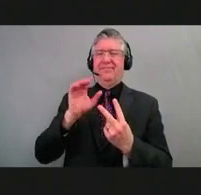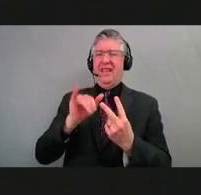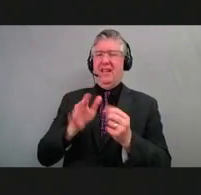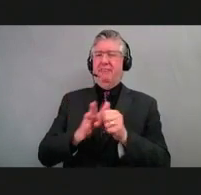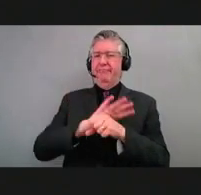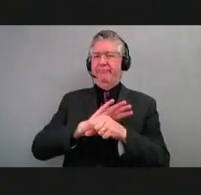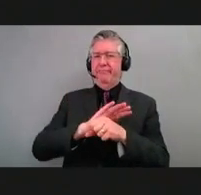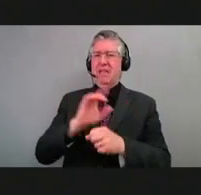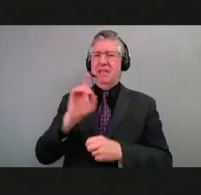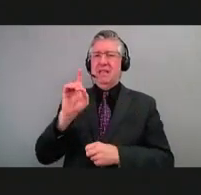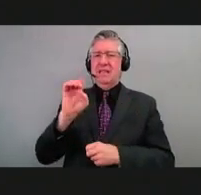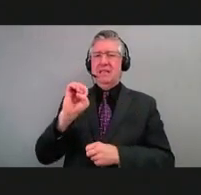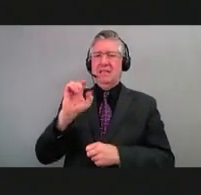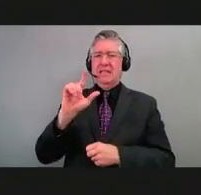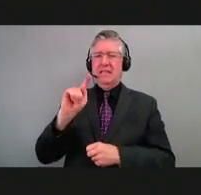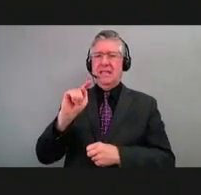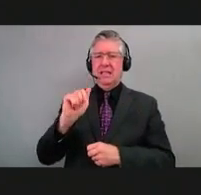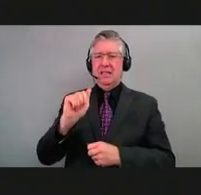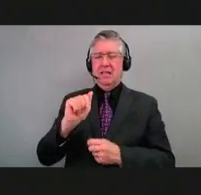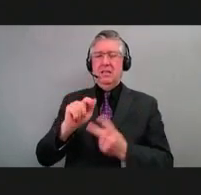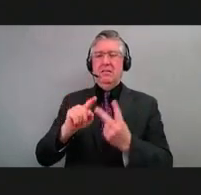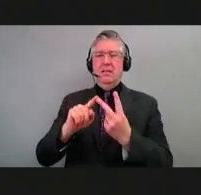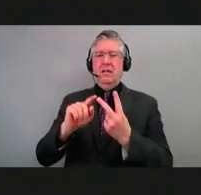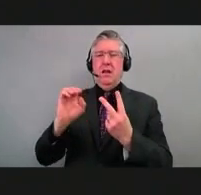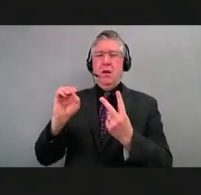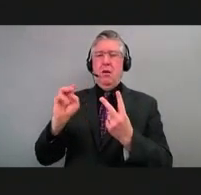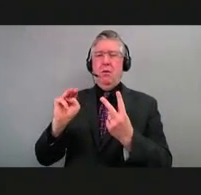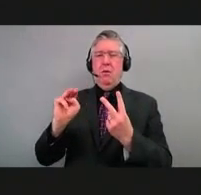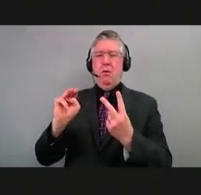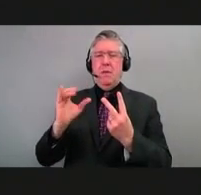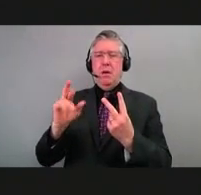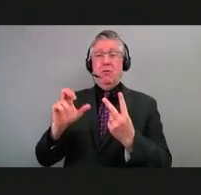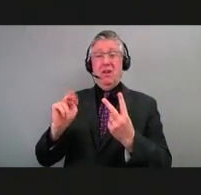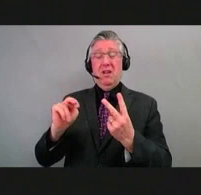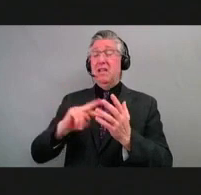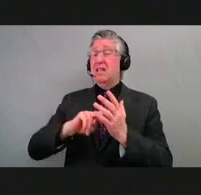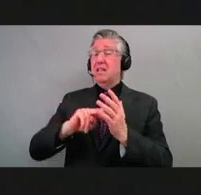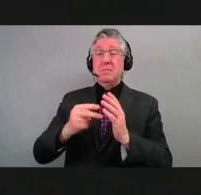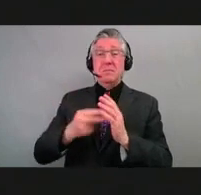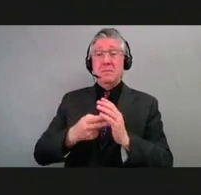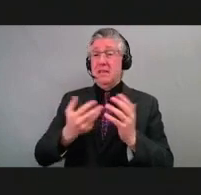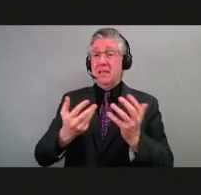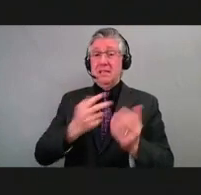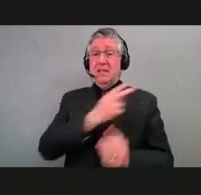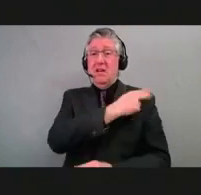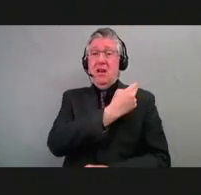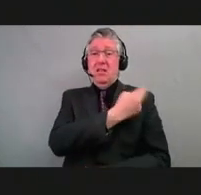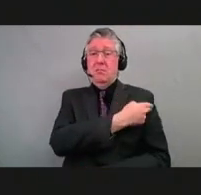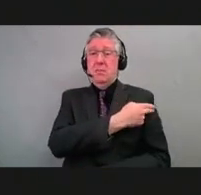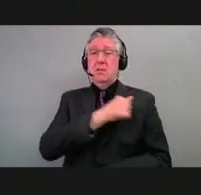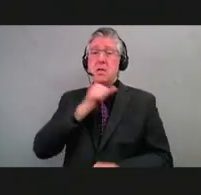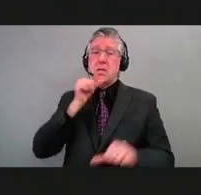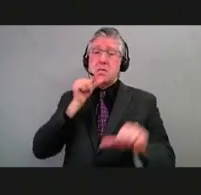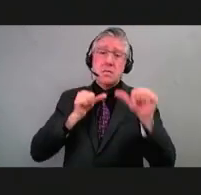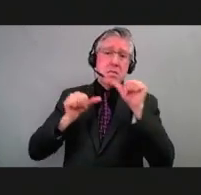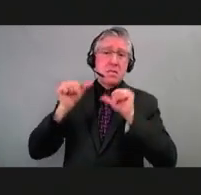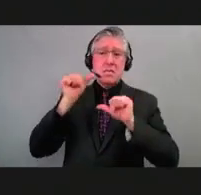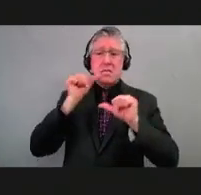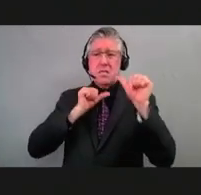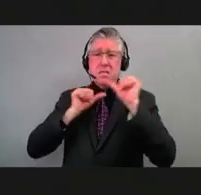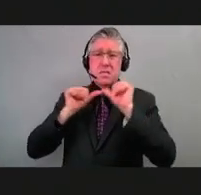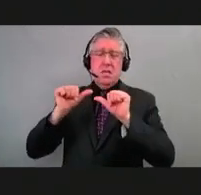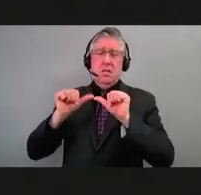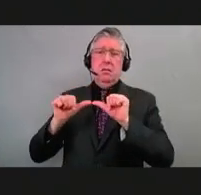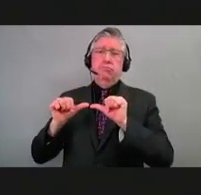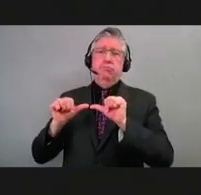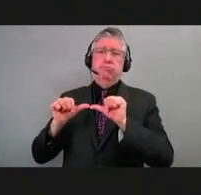our hospitals have been under stress for a significant period of time. Our first responders, our first